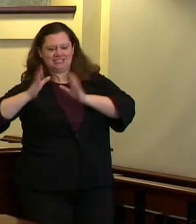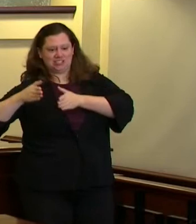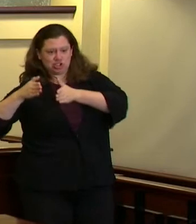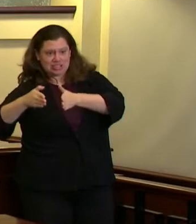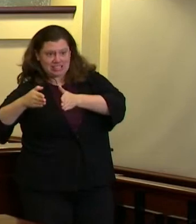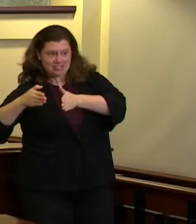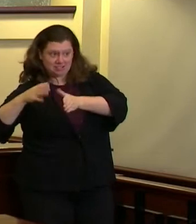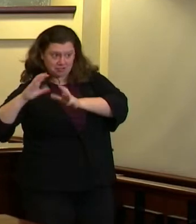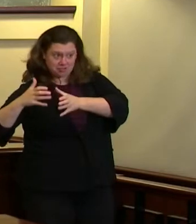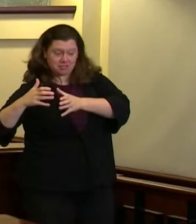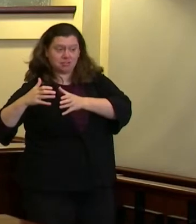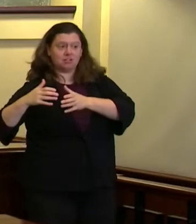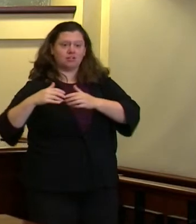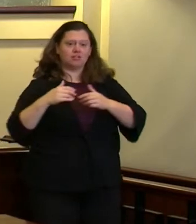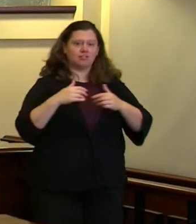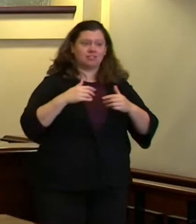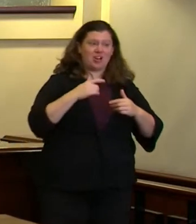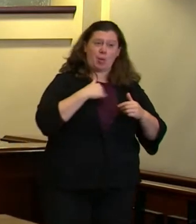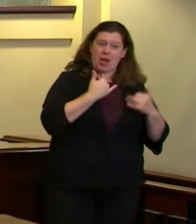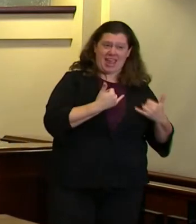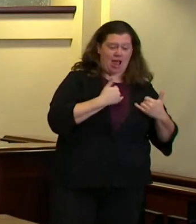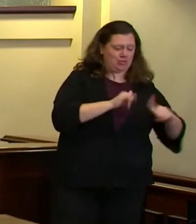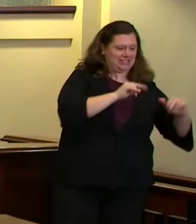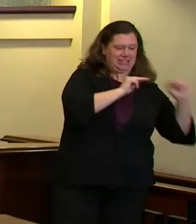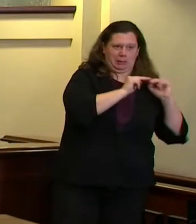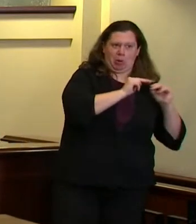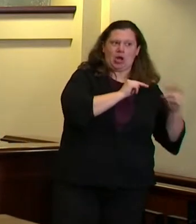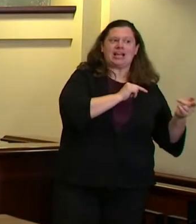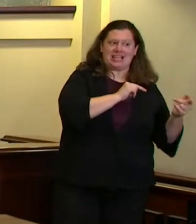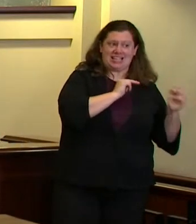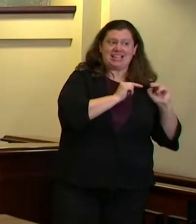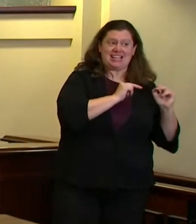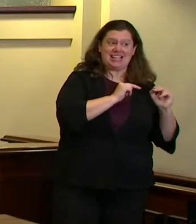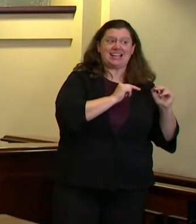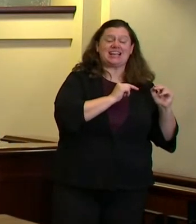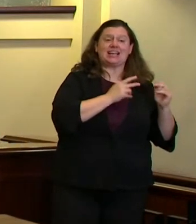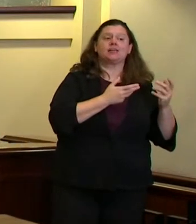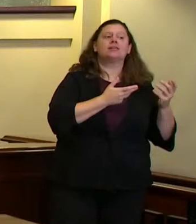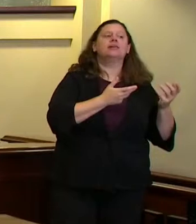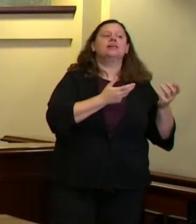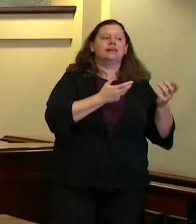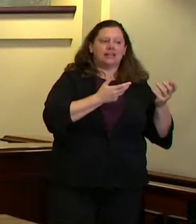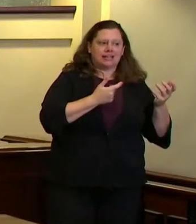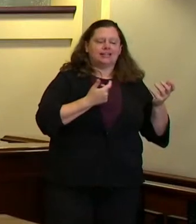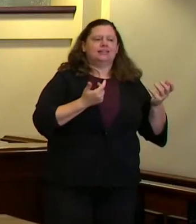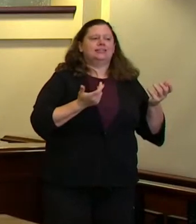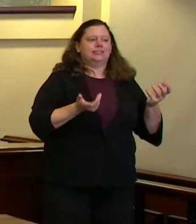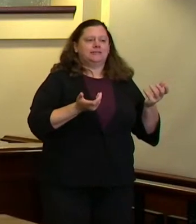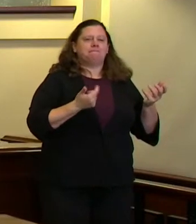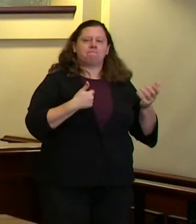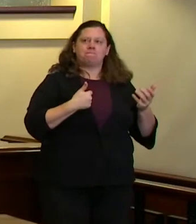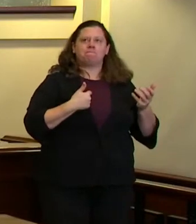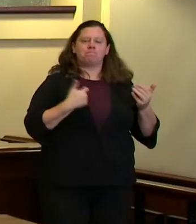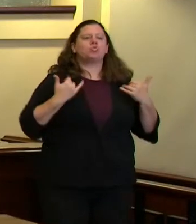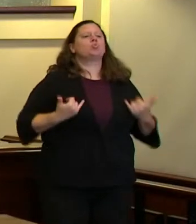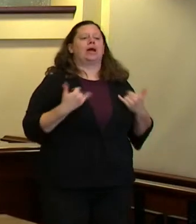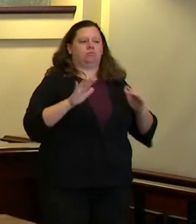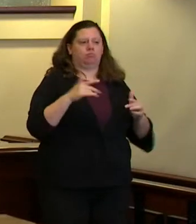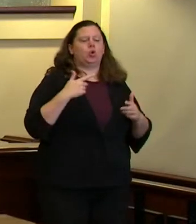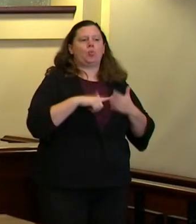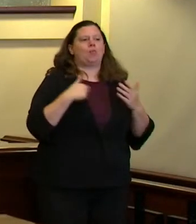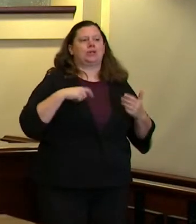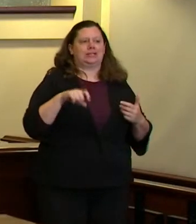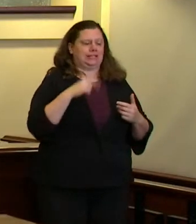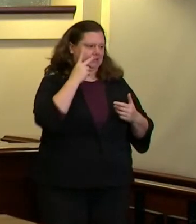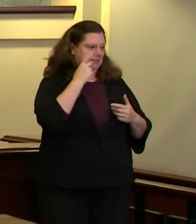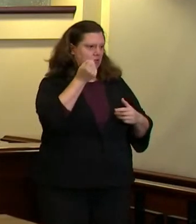and that's the answer it just it requires us to identify potential areas of conflict the portland